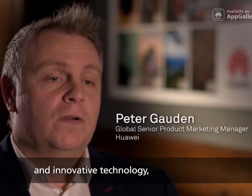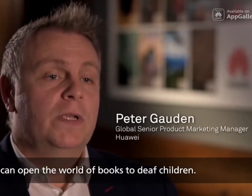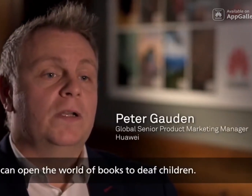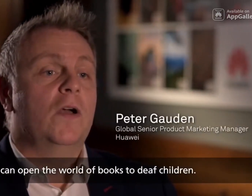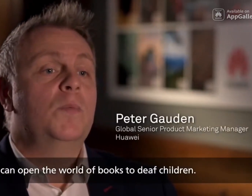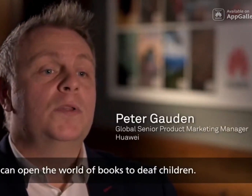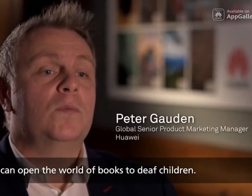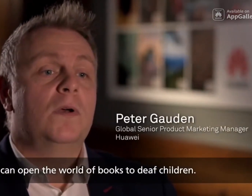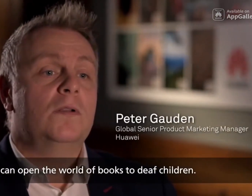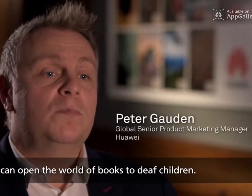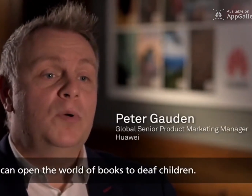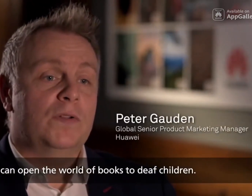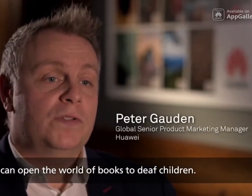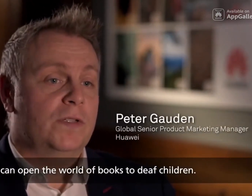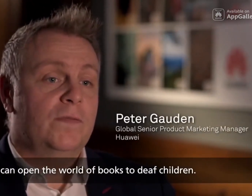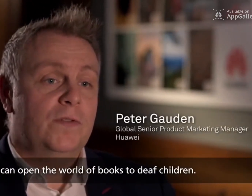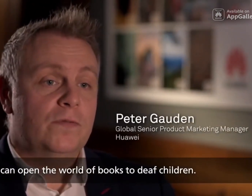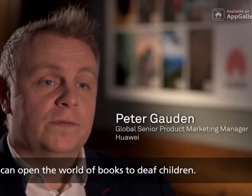we can open the world of books to deaf children.